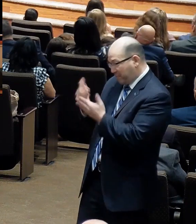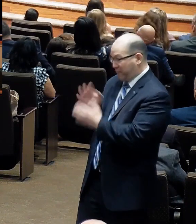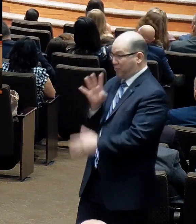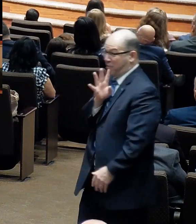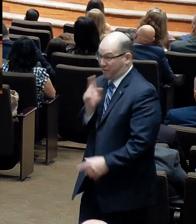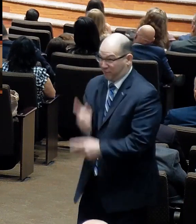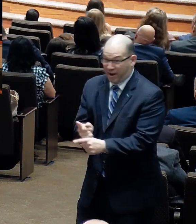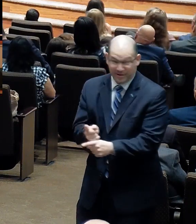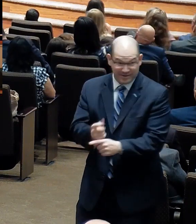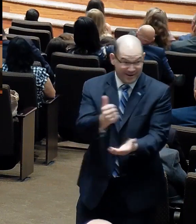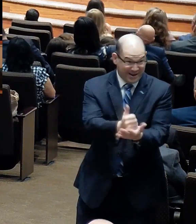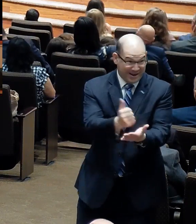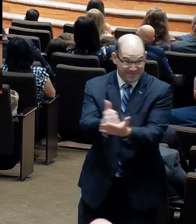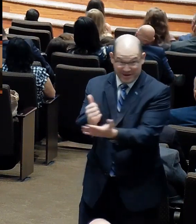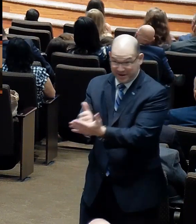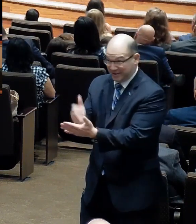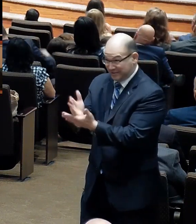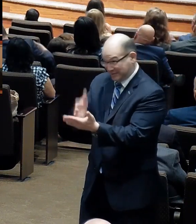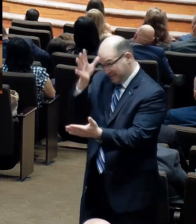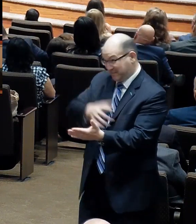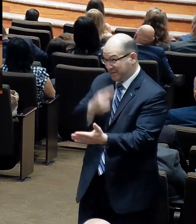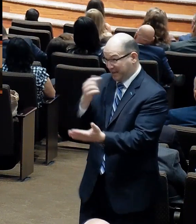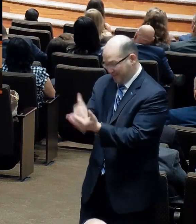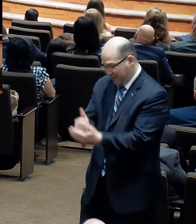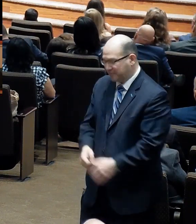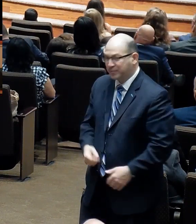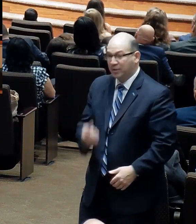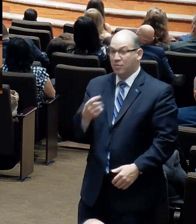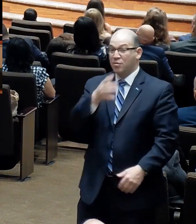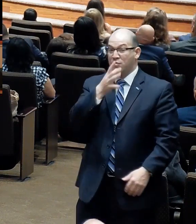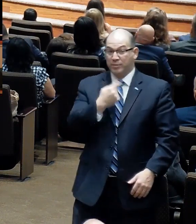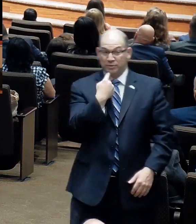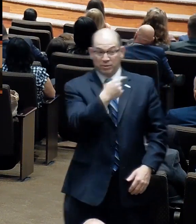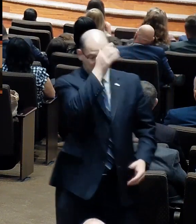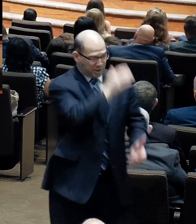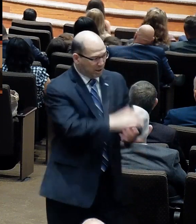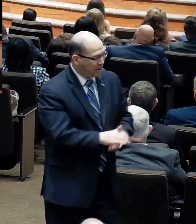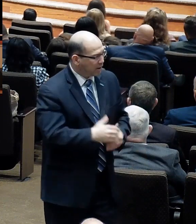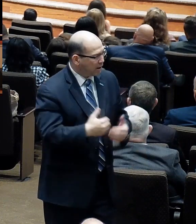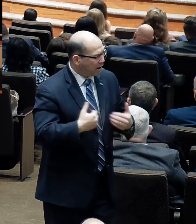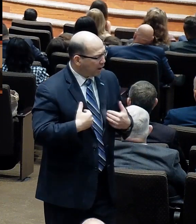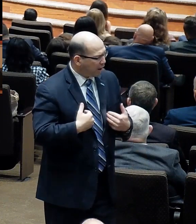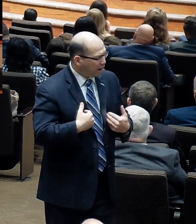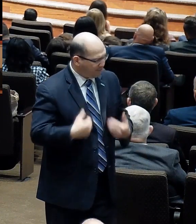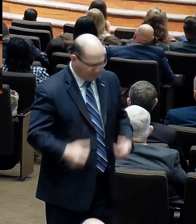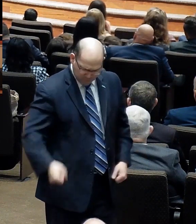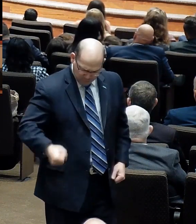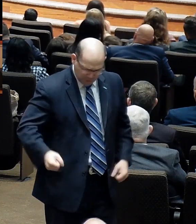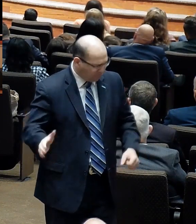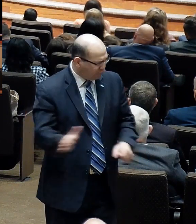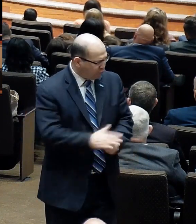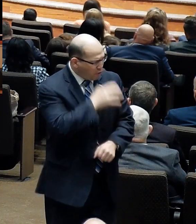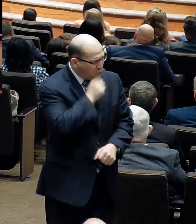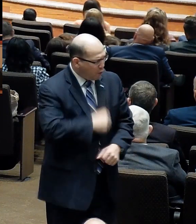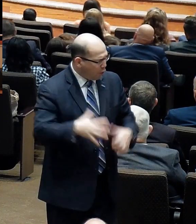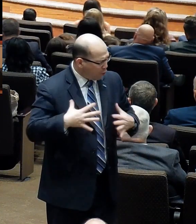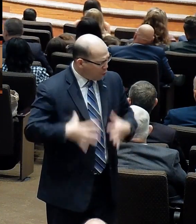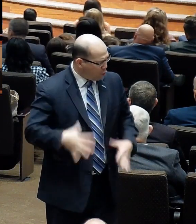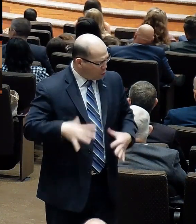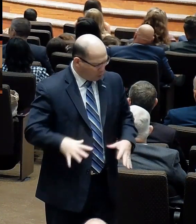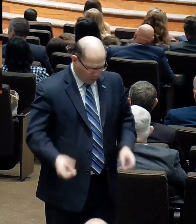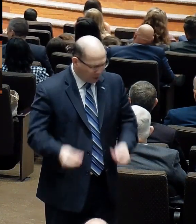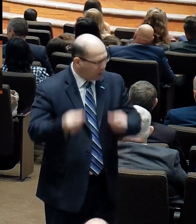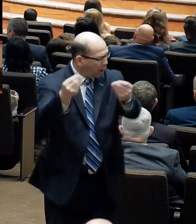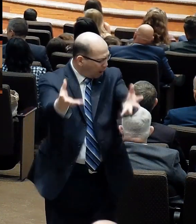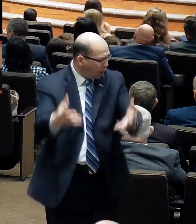And maybe some men. I heard about one lady who told her husband that she had a bag full of her old clothes that she wanted to donate, Pastor Miller. And maybe like you, her husband said,